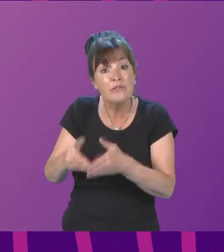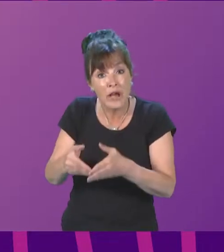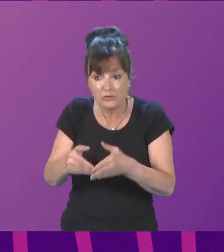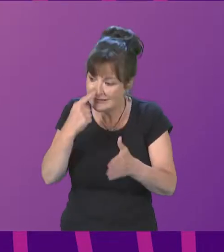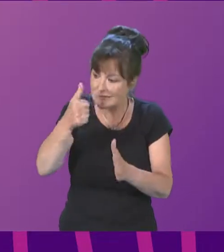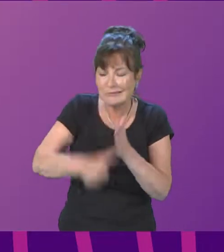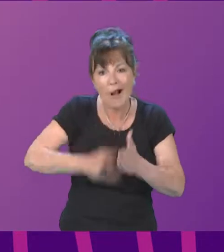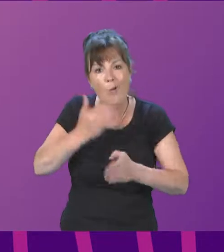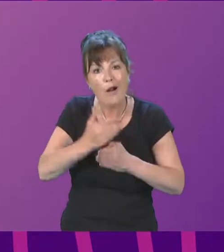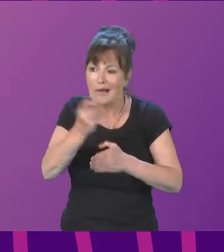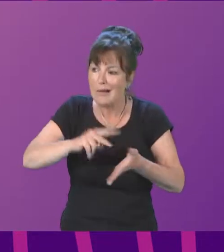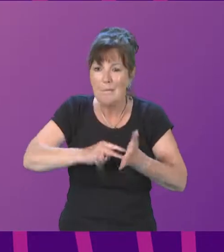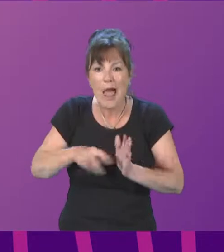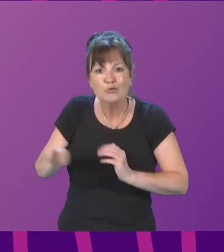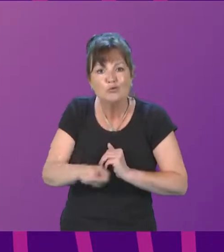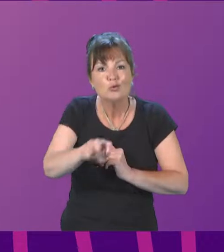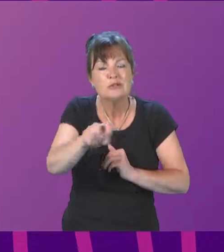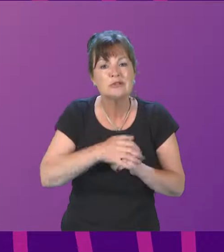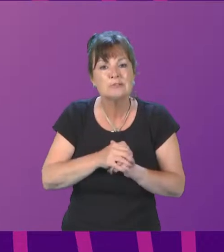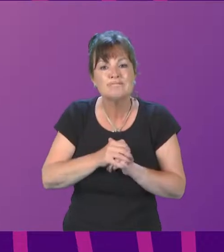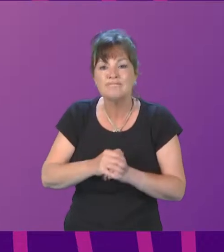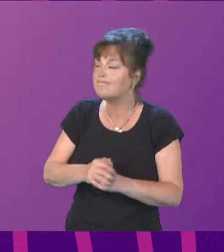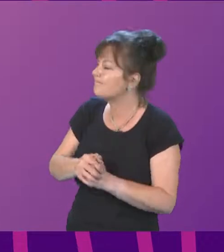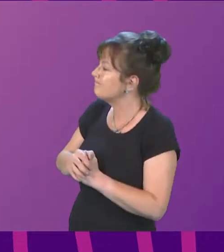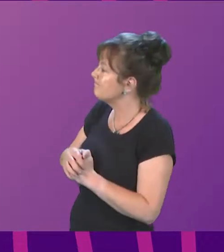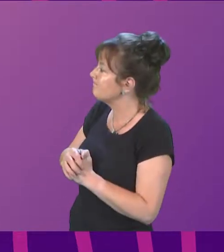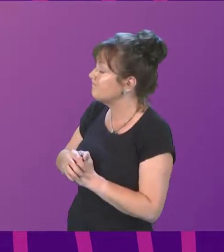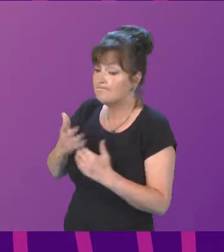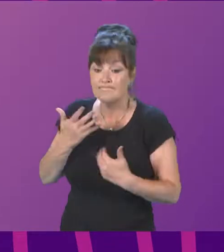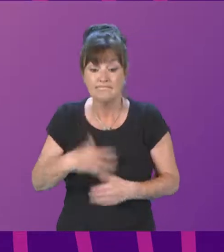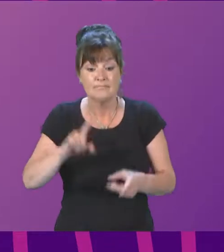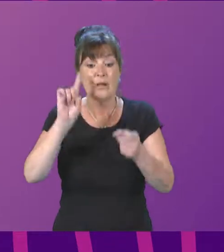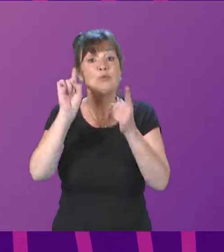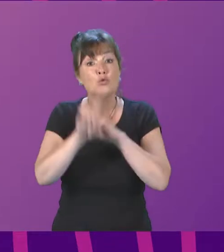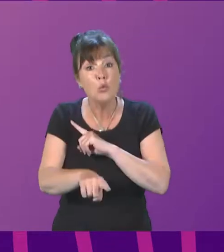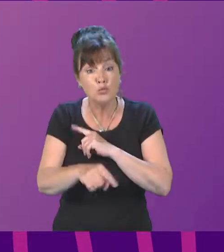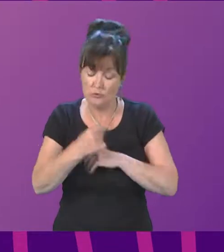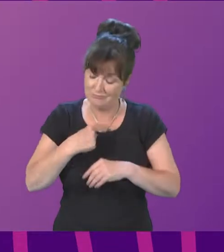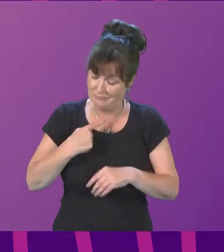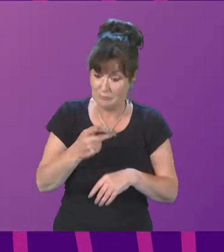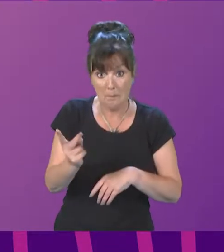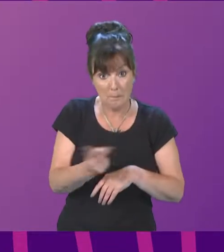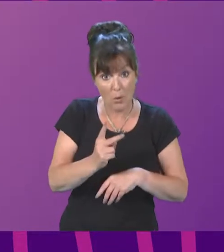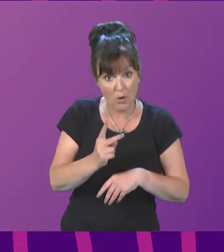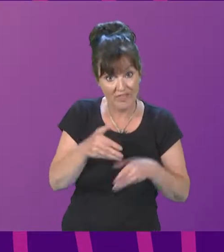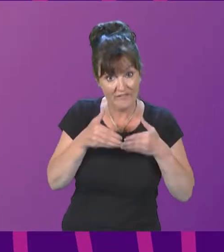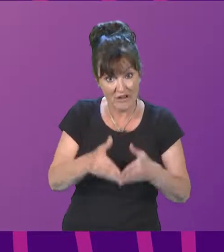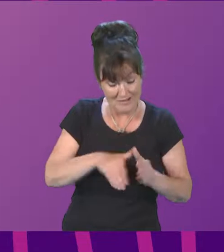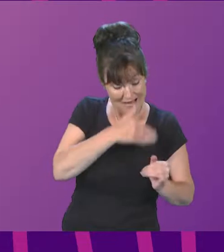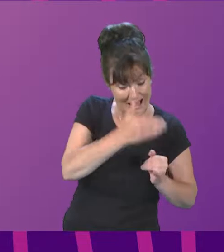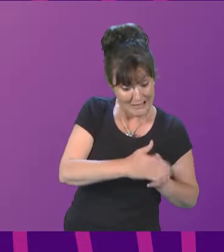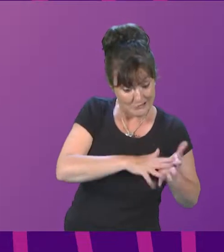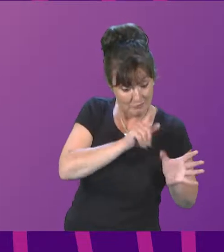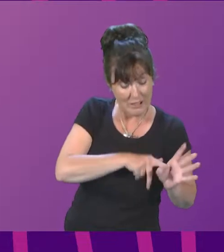Minister. As I had indicated, the completion dates for those ferries are the end of May 2023 and the end of